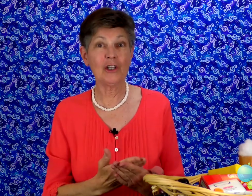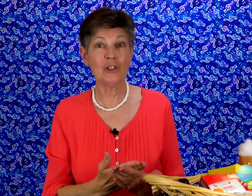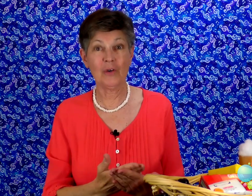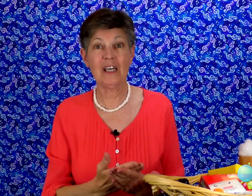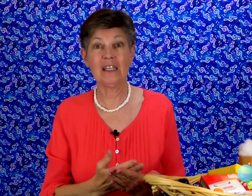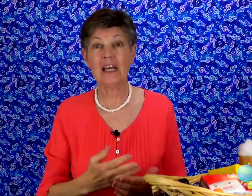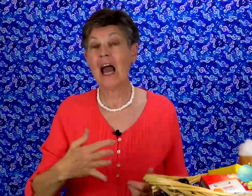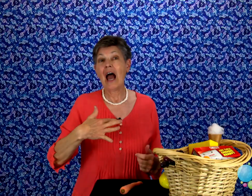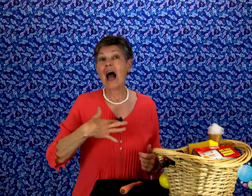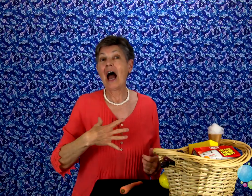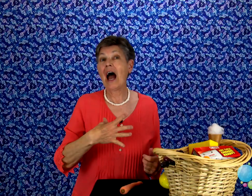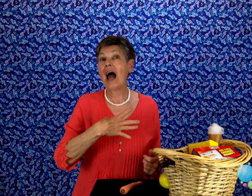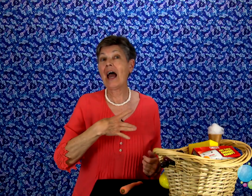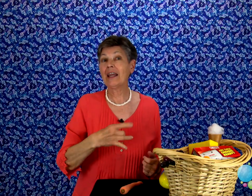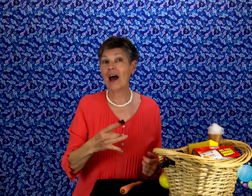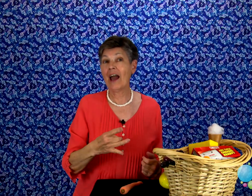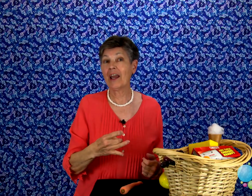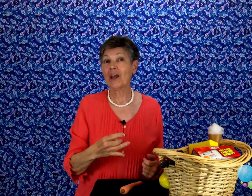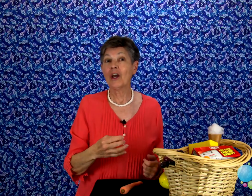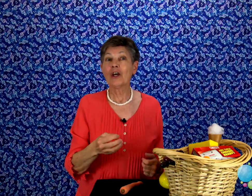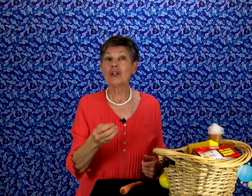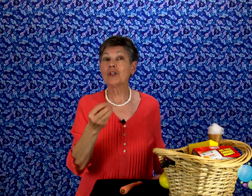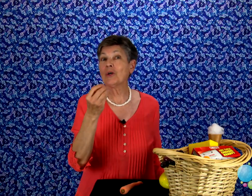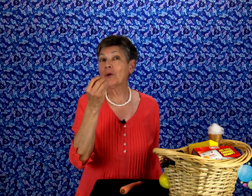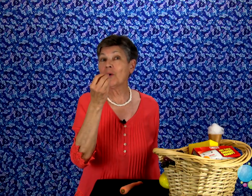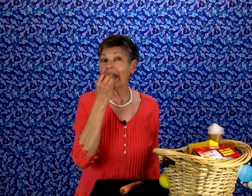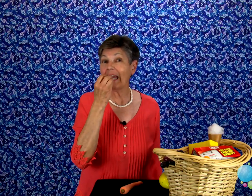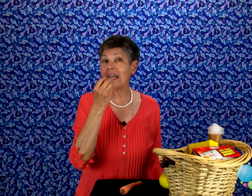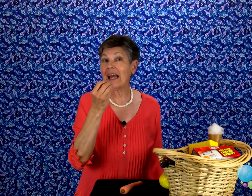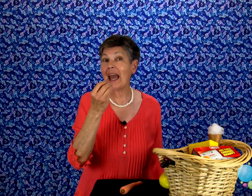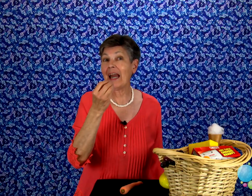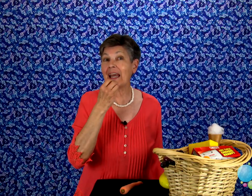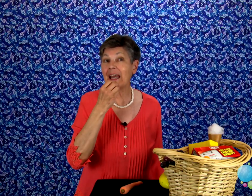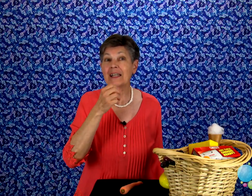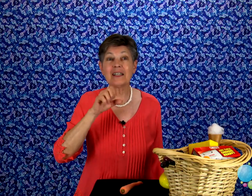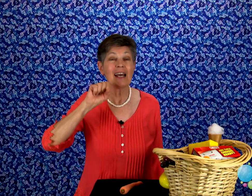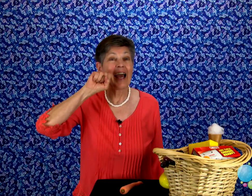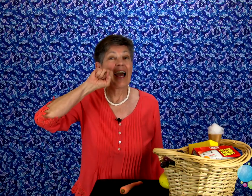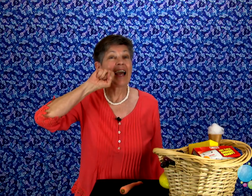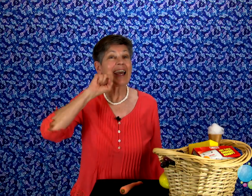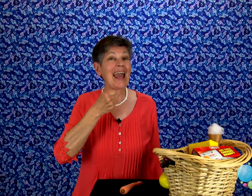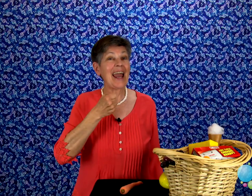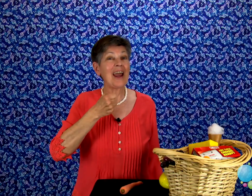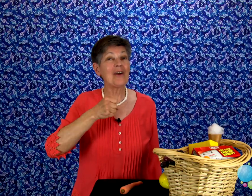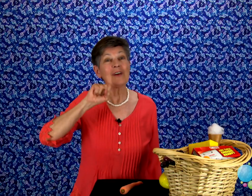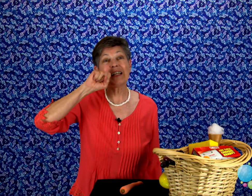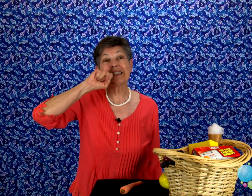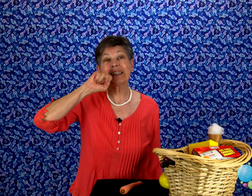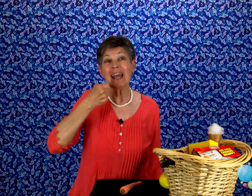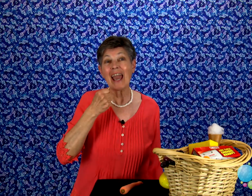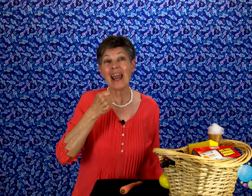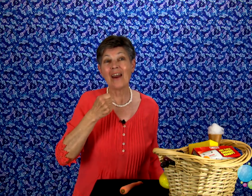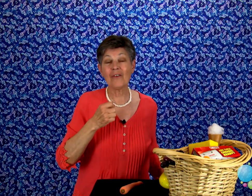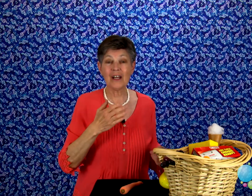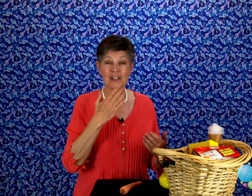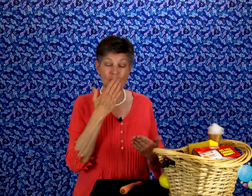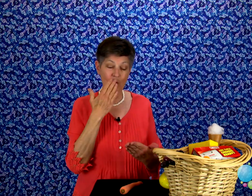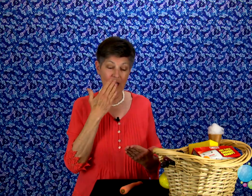treat. I like to eat and eat. Carrots, carrots, apples are